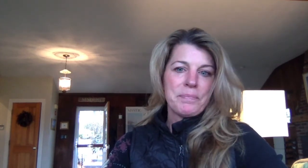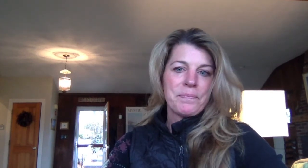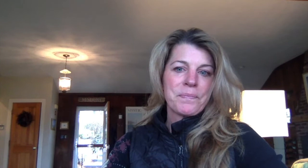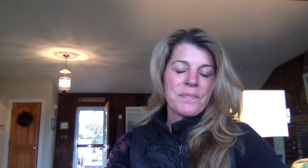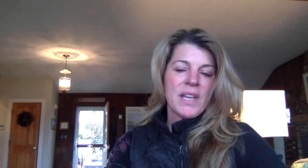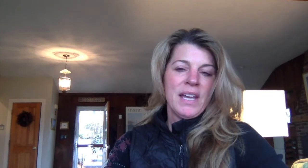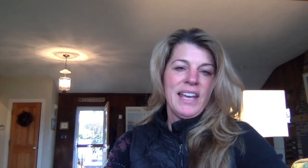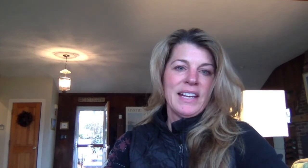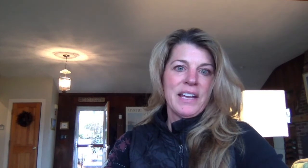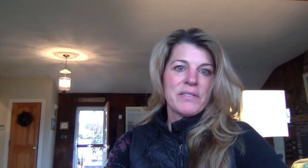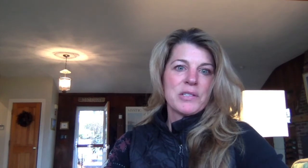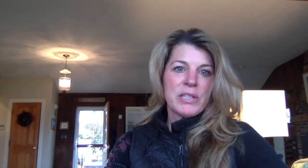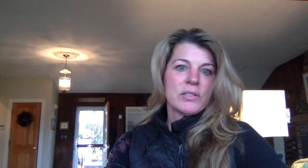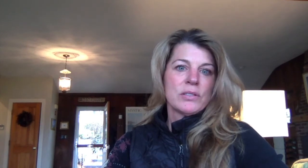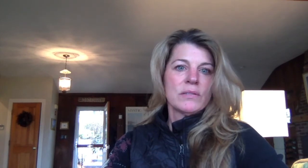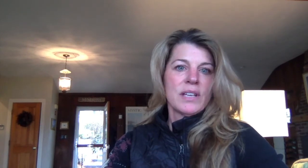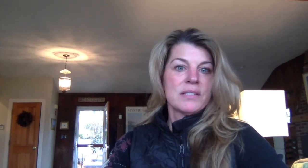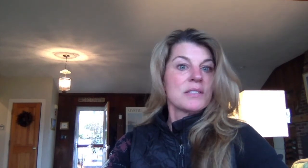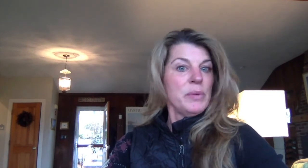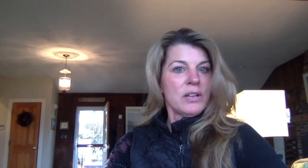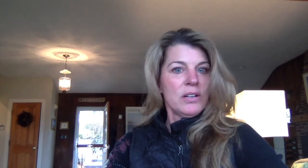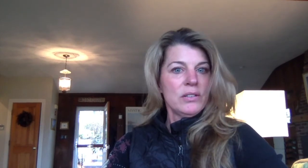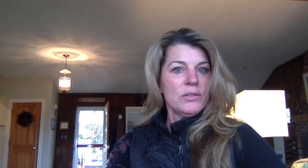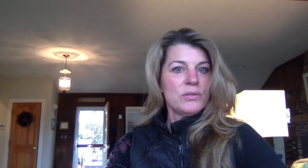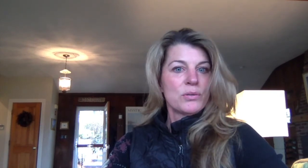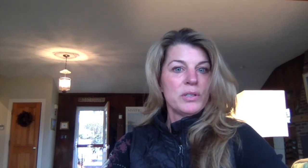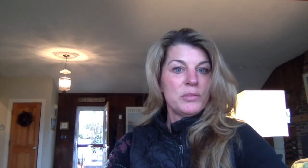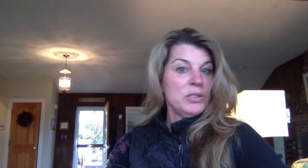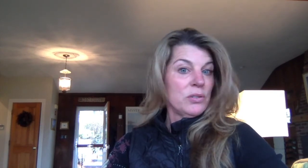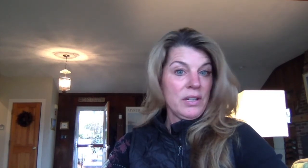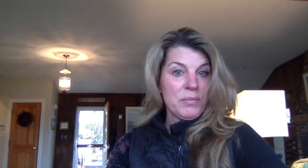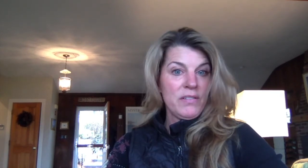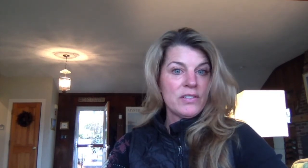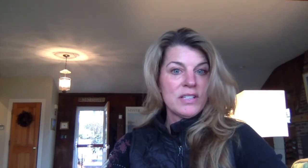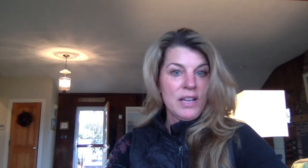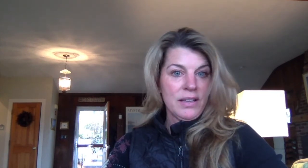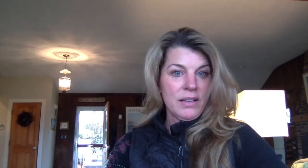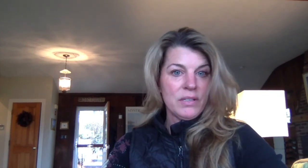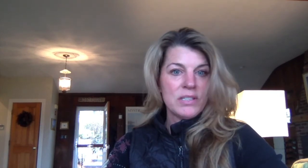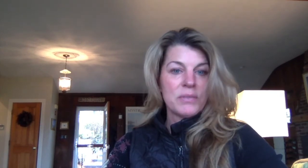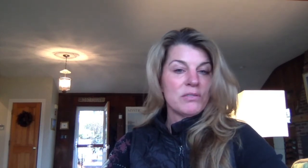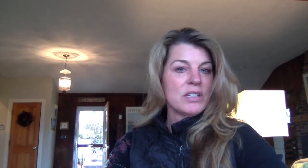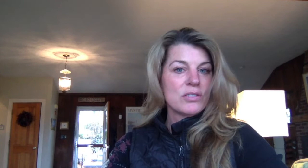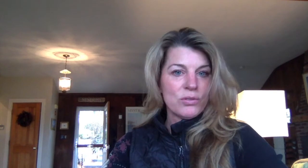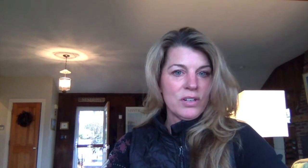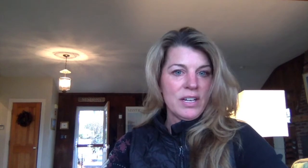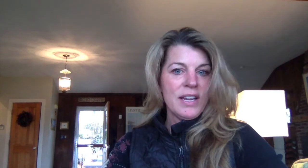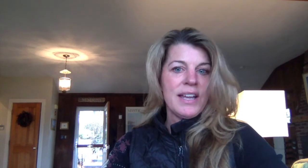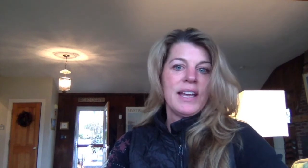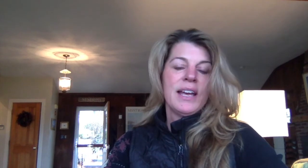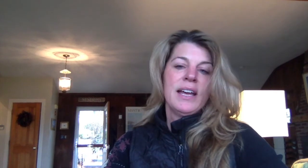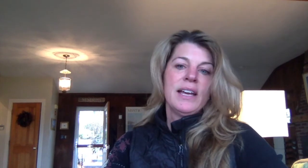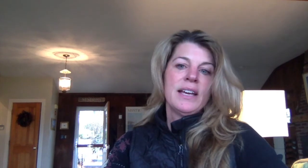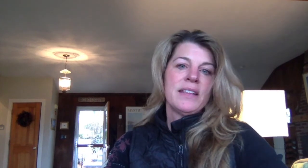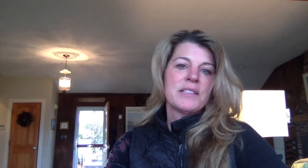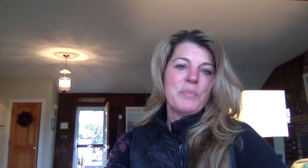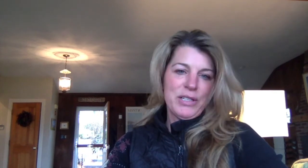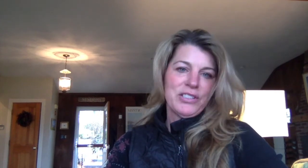I have a special guest speaker who's going to be joining me for sign language I'm gonna read a story and that special